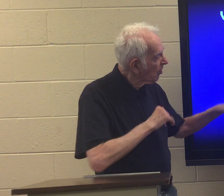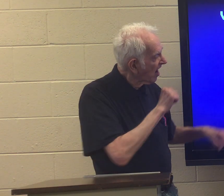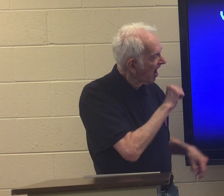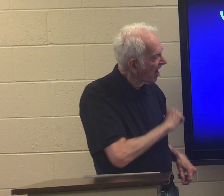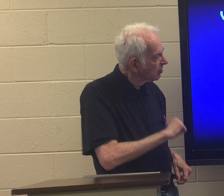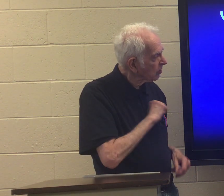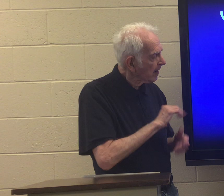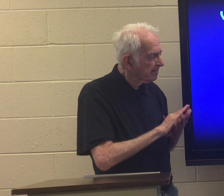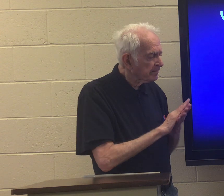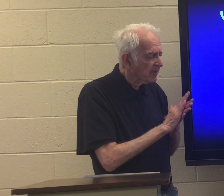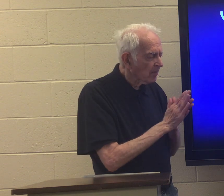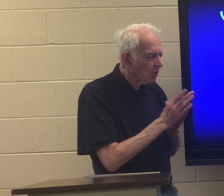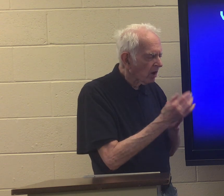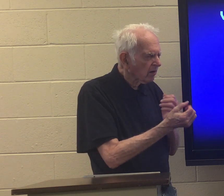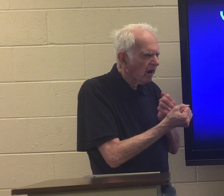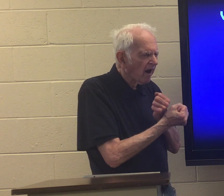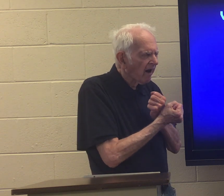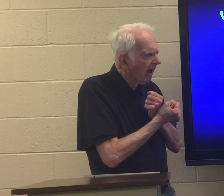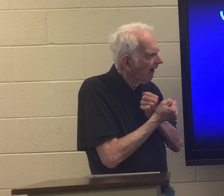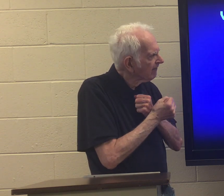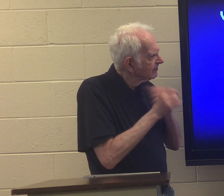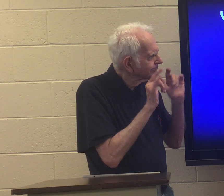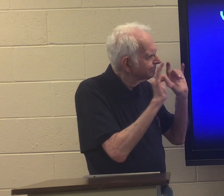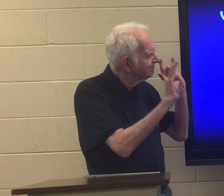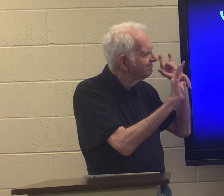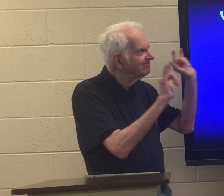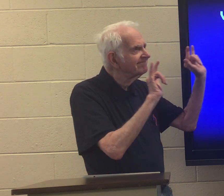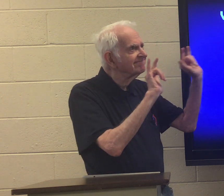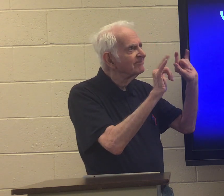second our attitude becomes one of love to the Father God